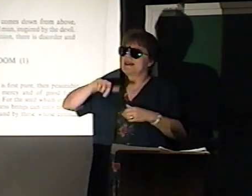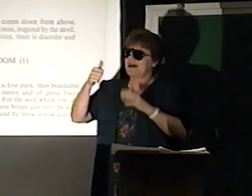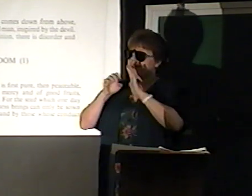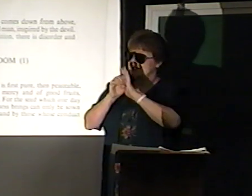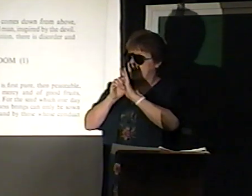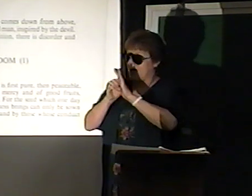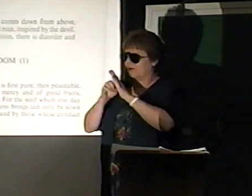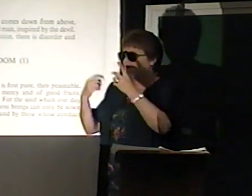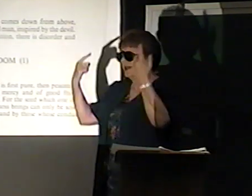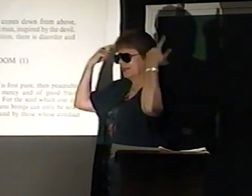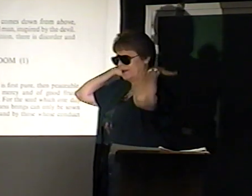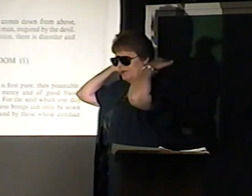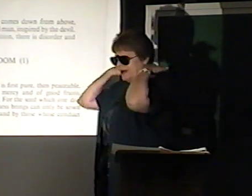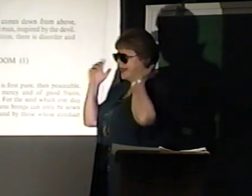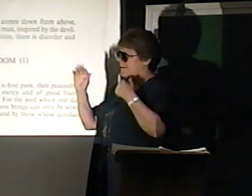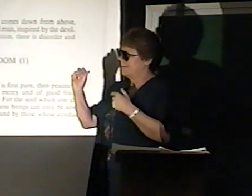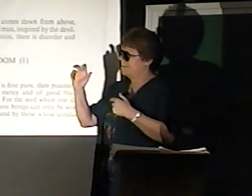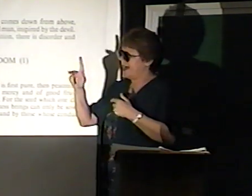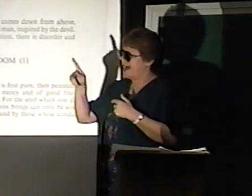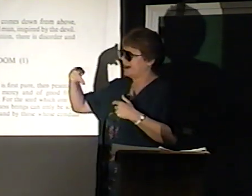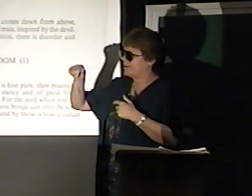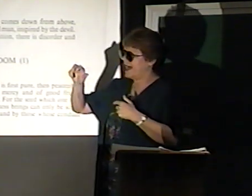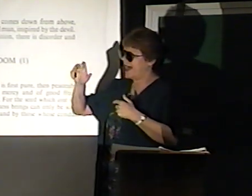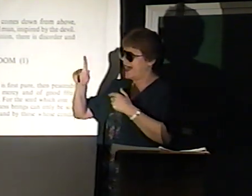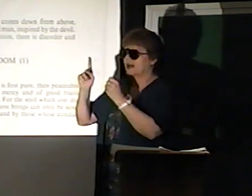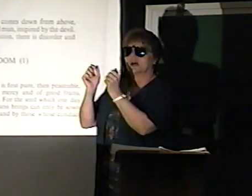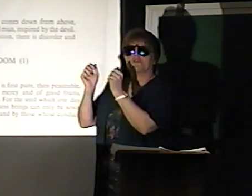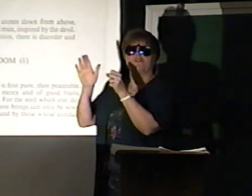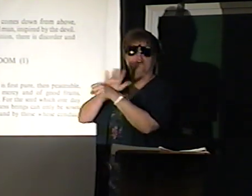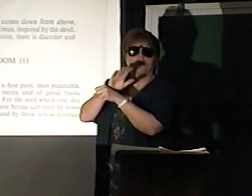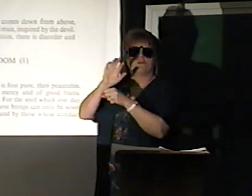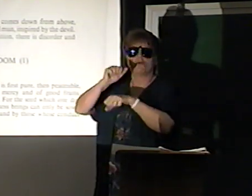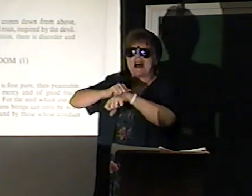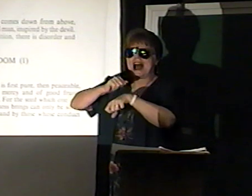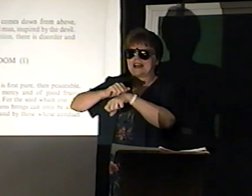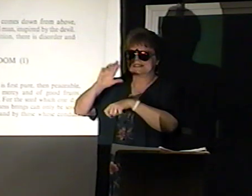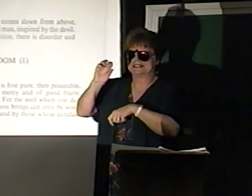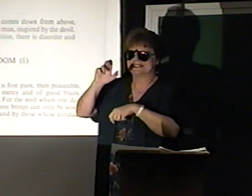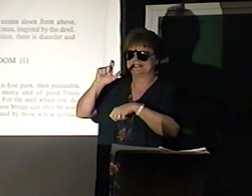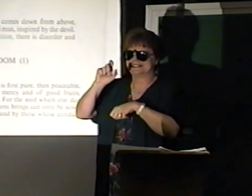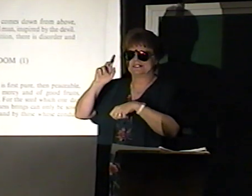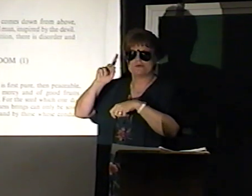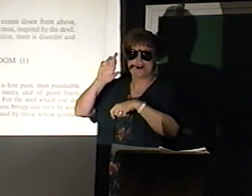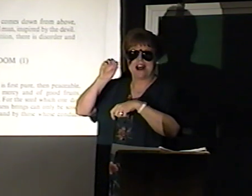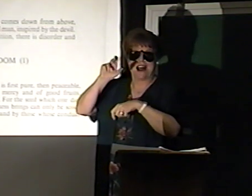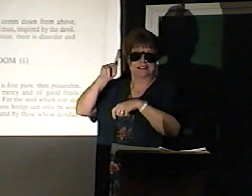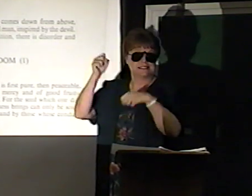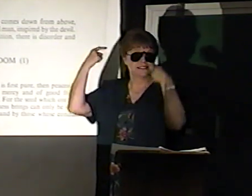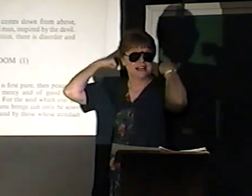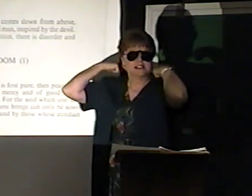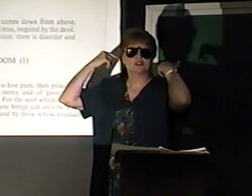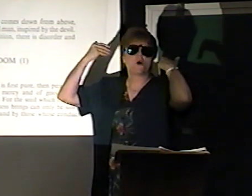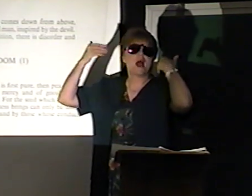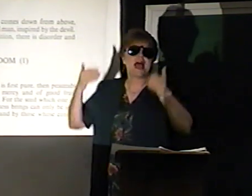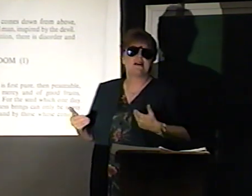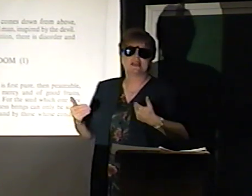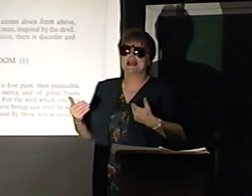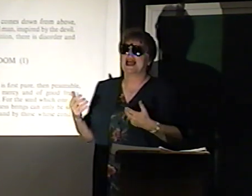are metal samples. put a backpack for rocks. Rocks so heavy